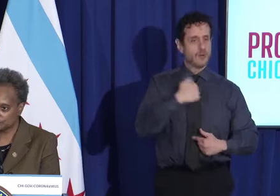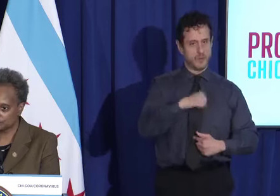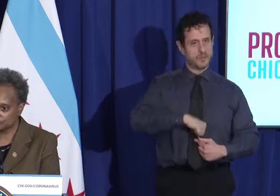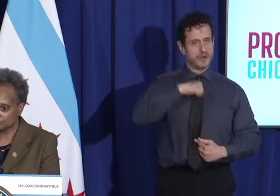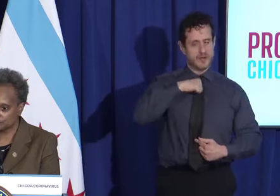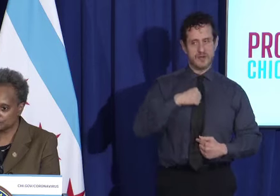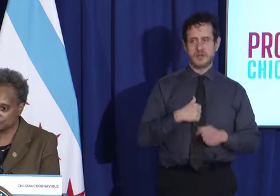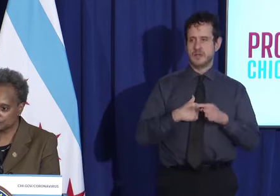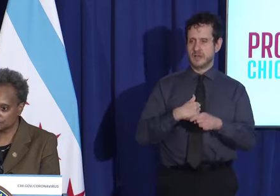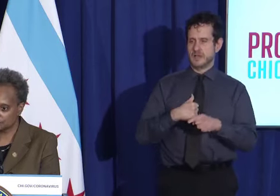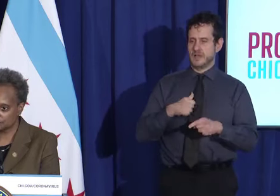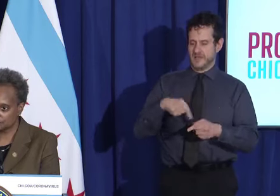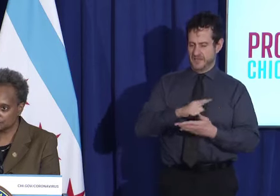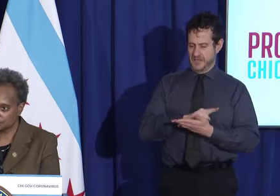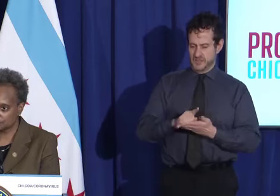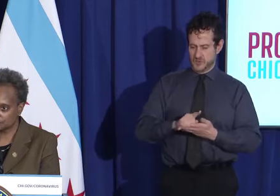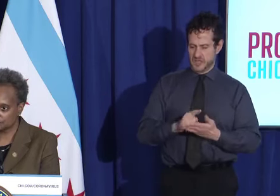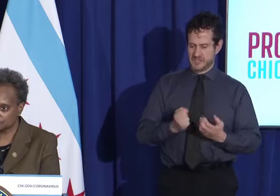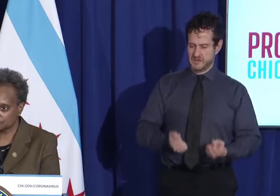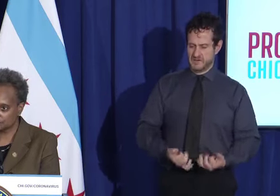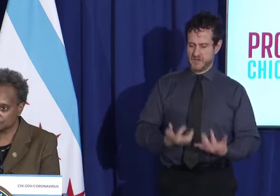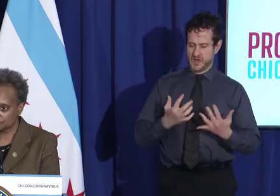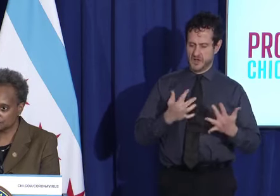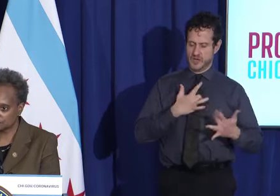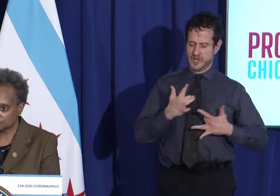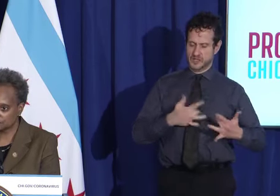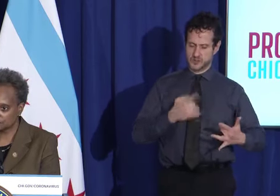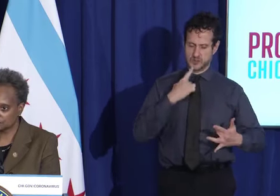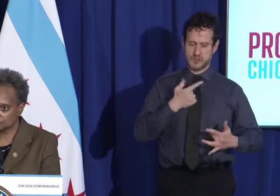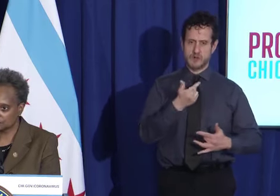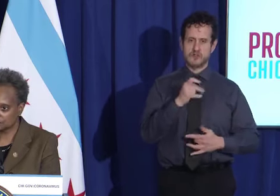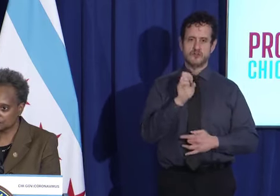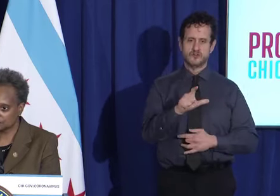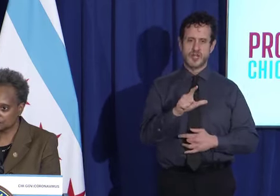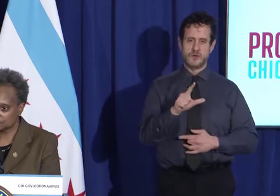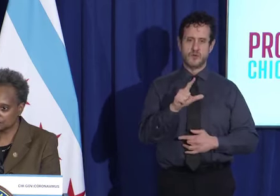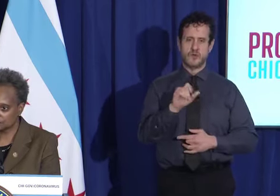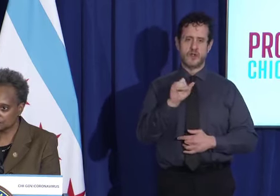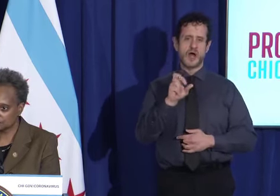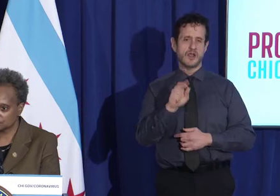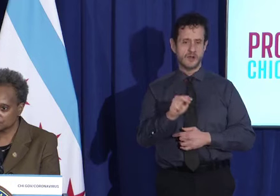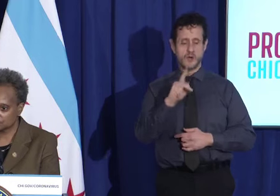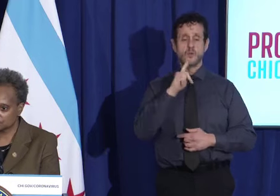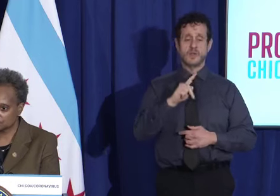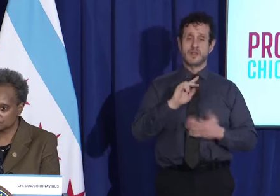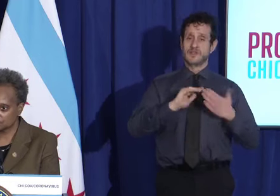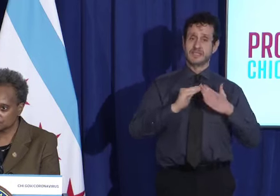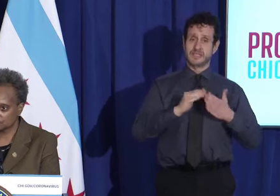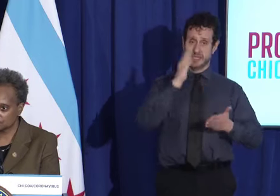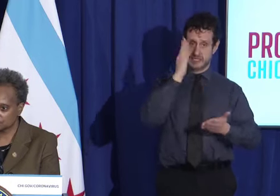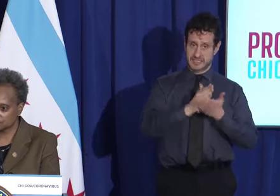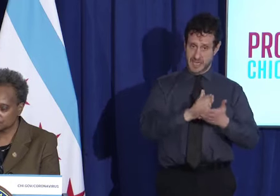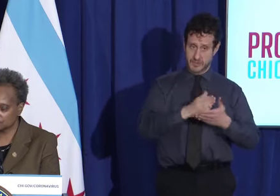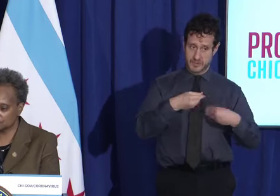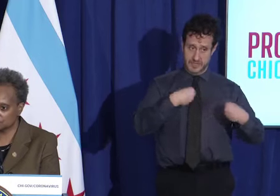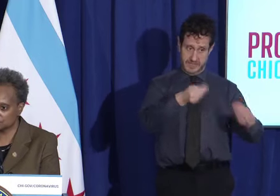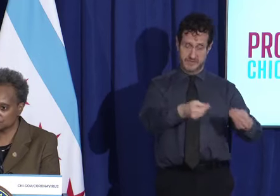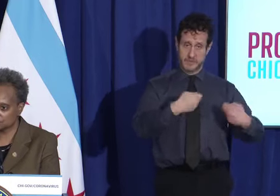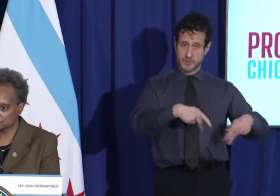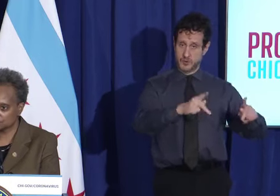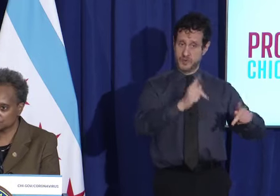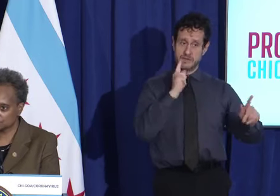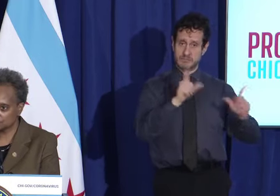week's fire and the history of concerns over General Iron, will the city hold the permitting process, and do you feel its